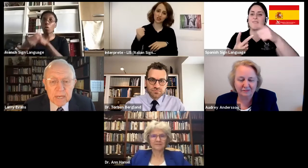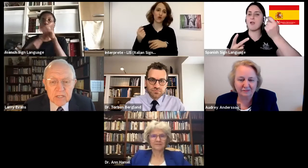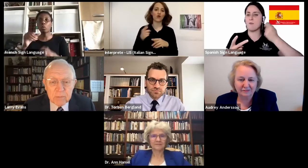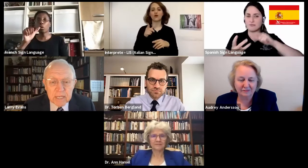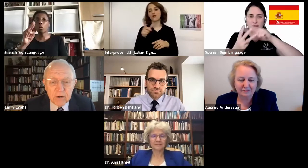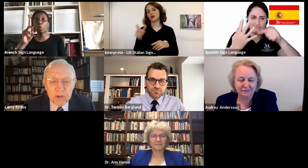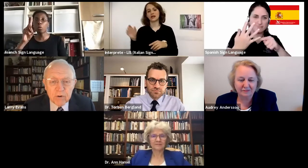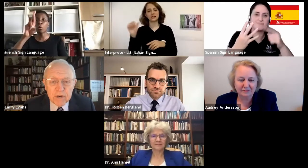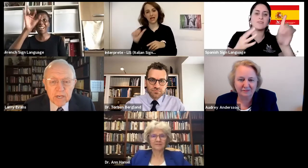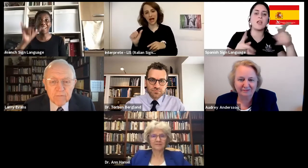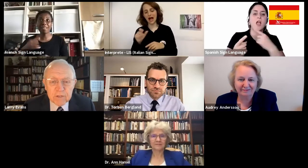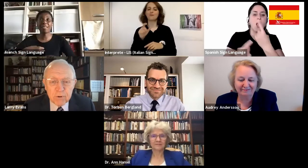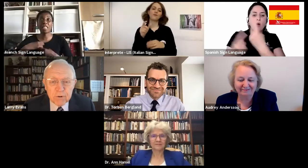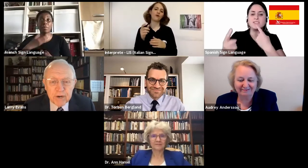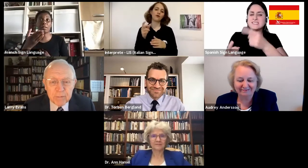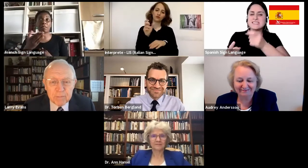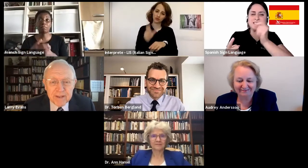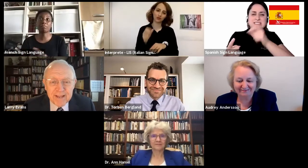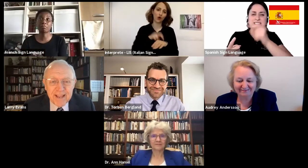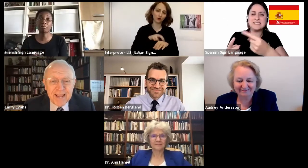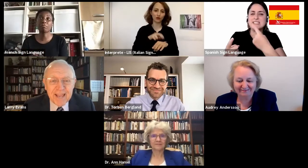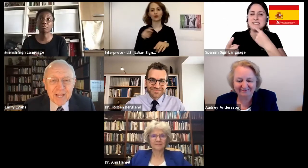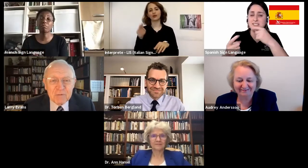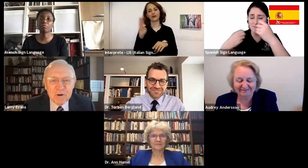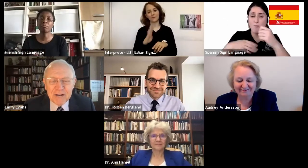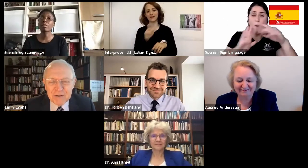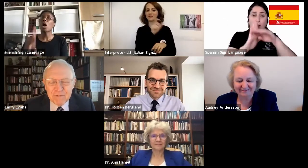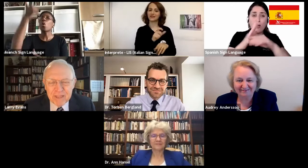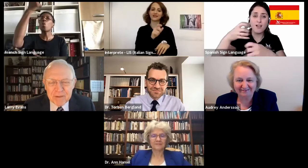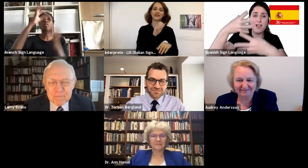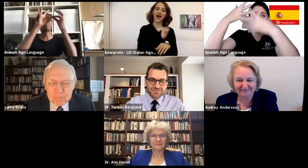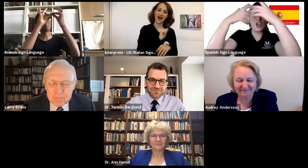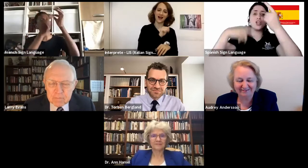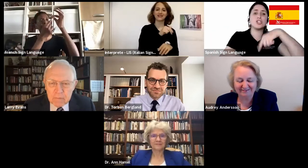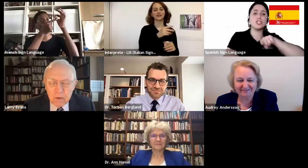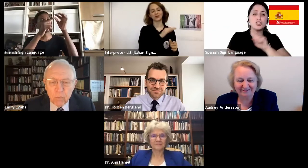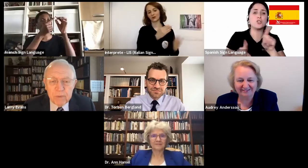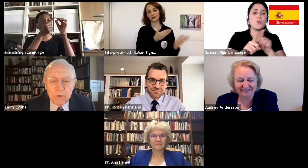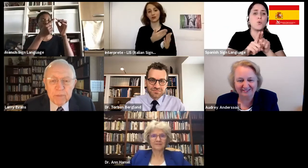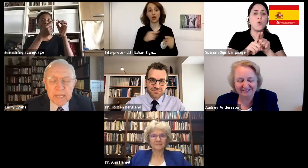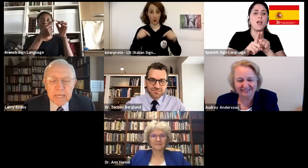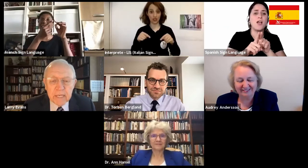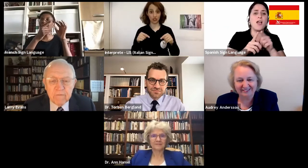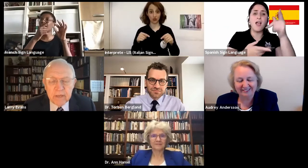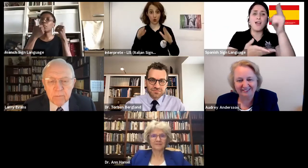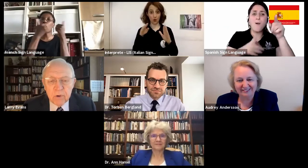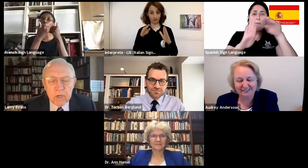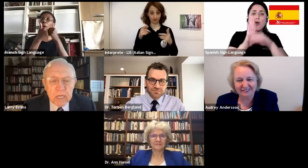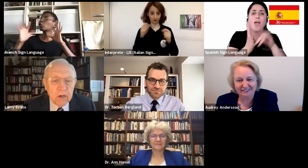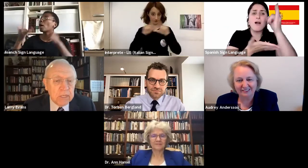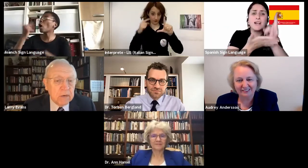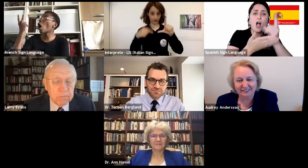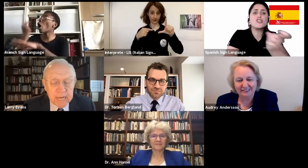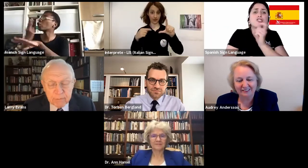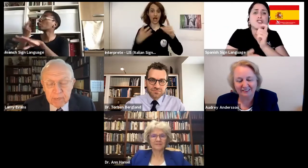can we possibly get a recording of this program? And we're glad for that. We will be making it available.